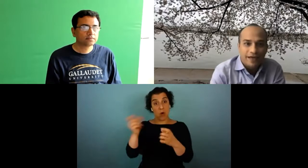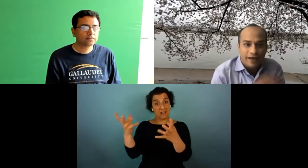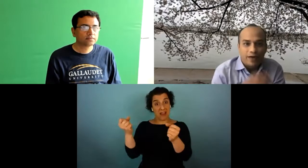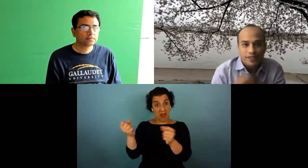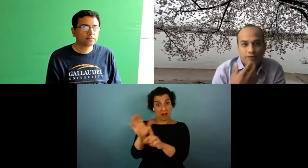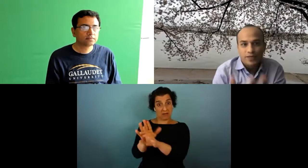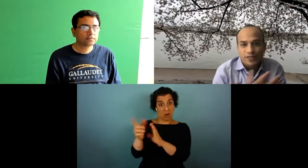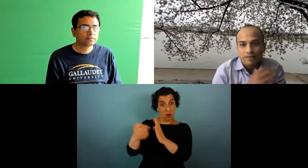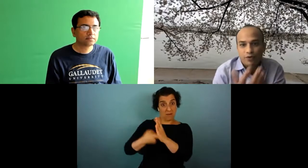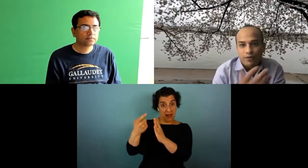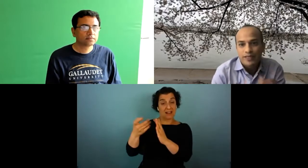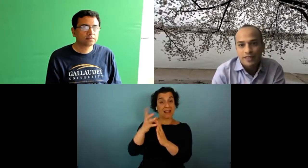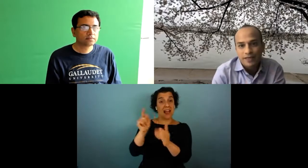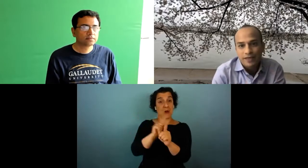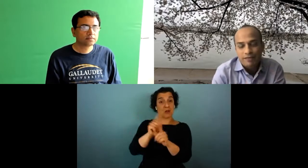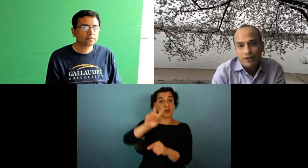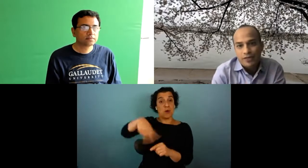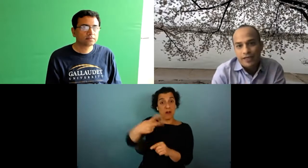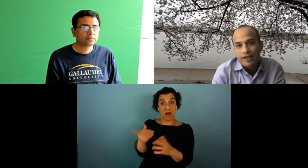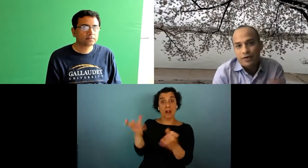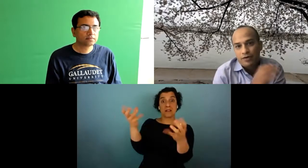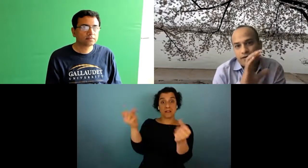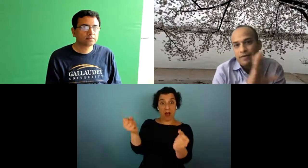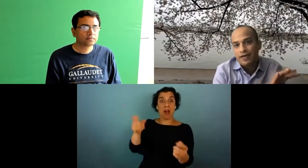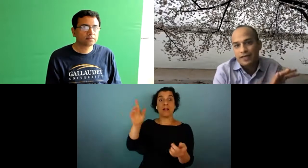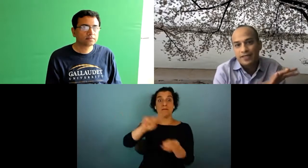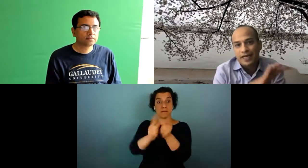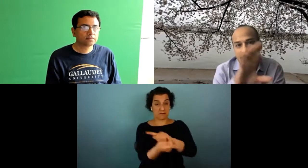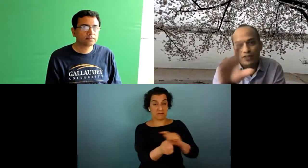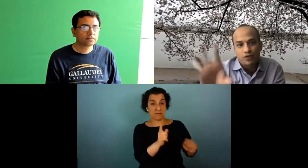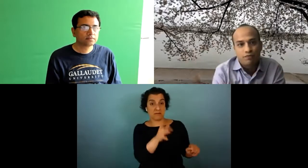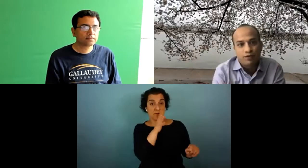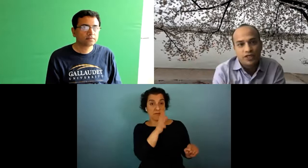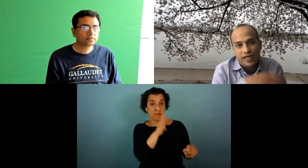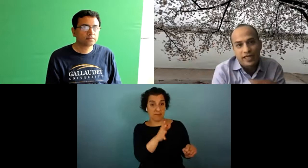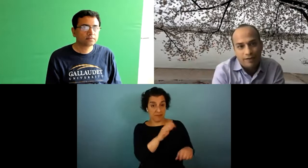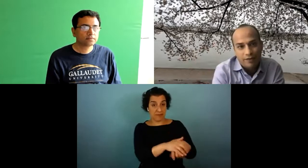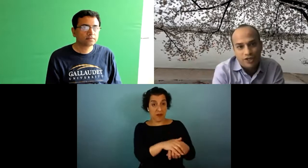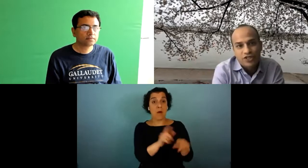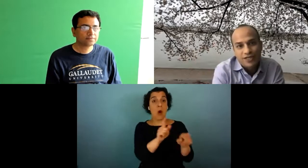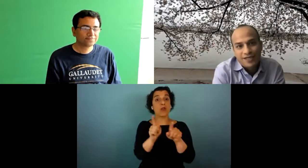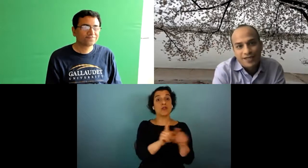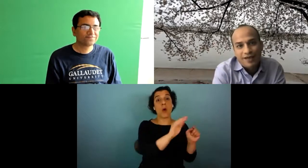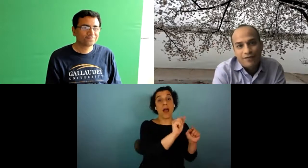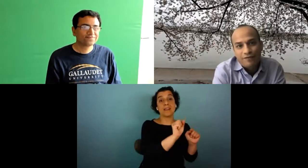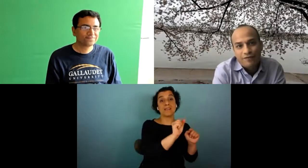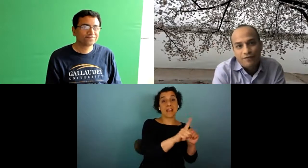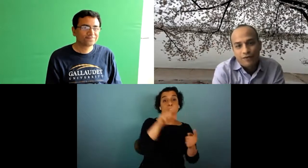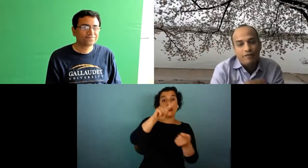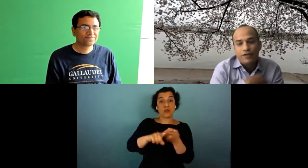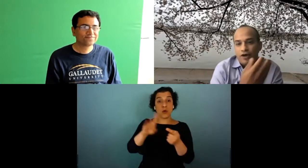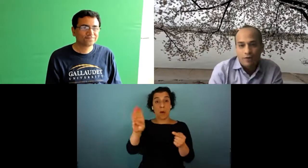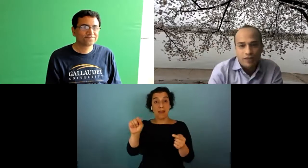and vice versa both ways but also thinking about american sign language to british sign language and have you